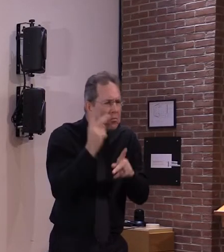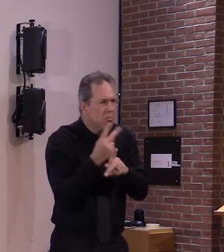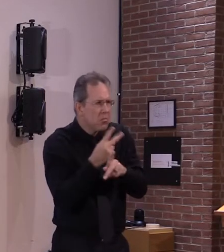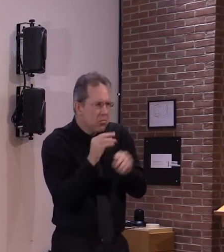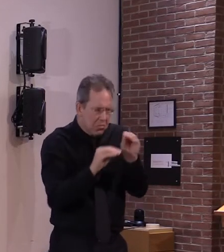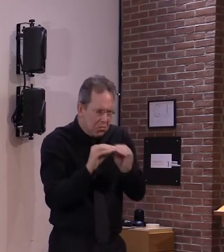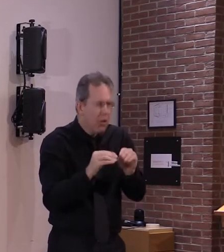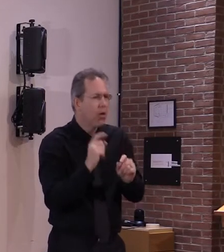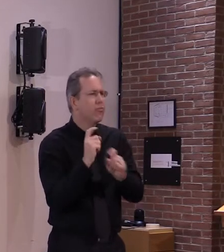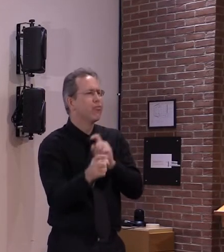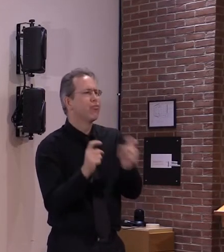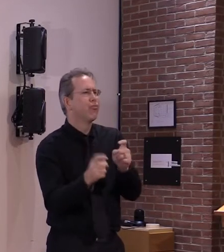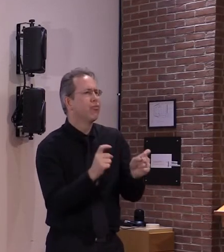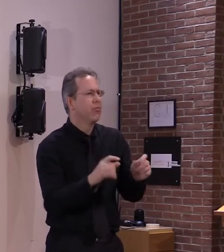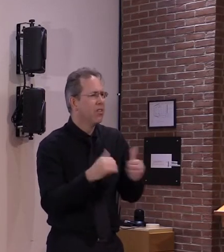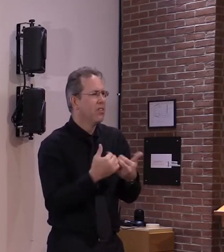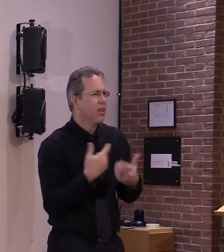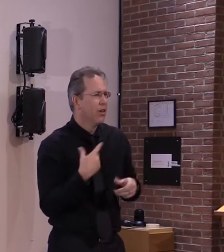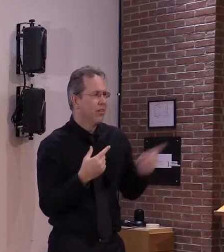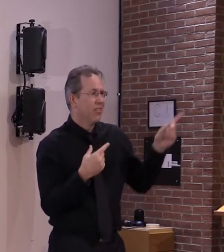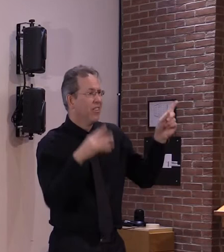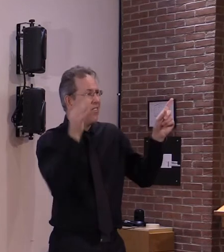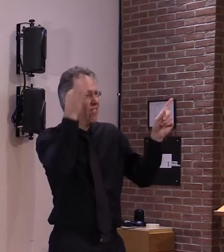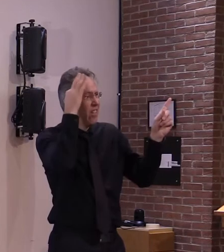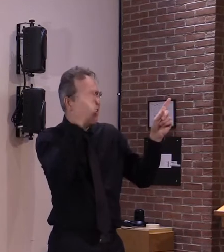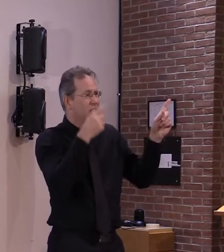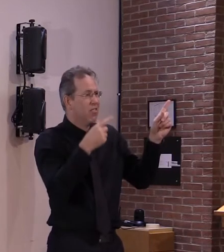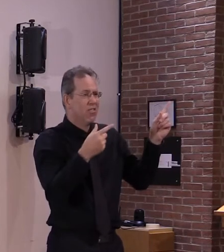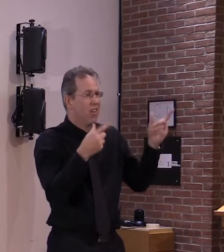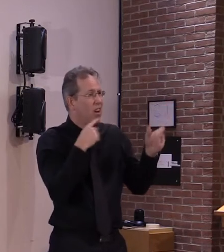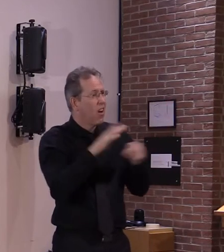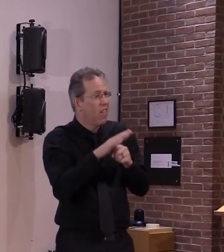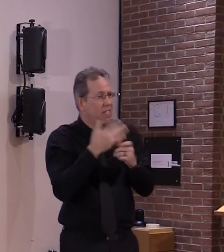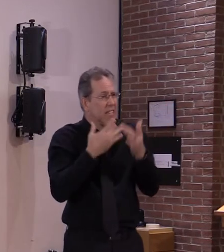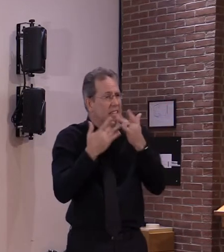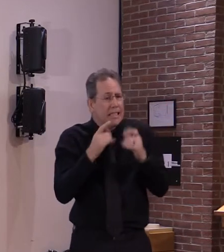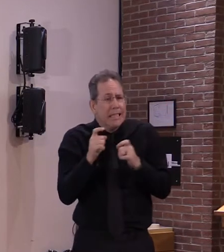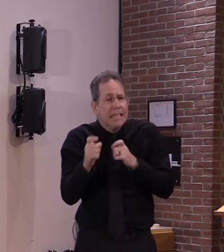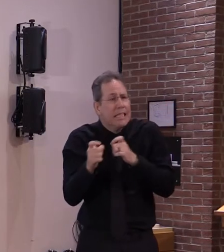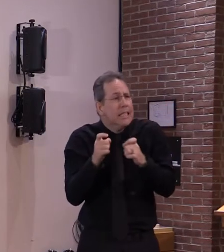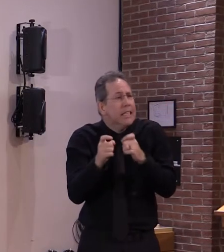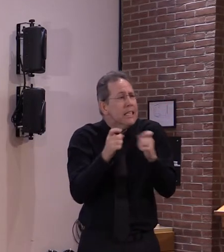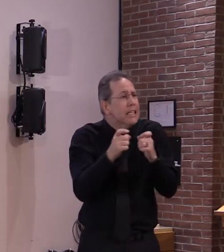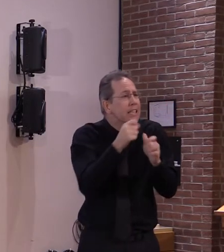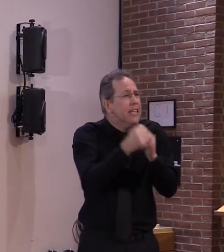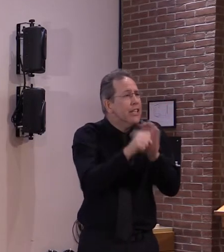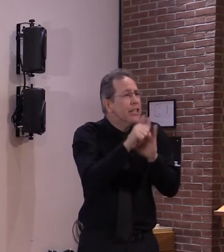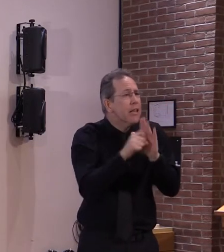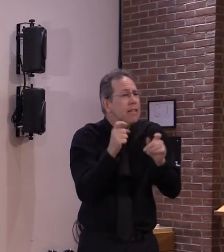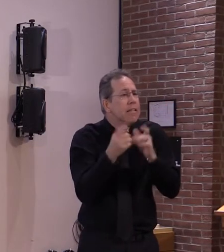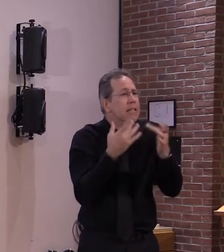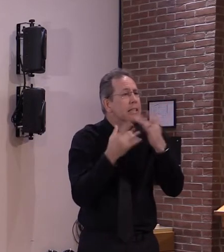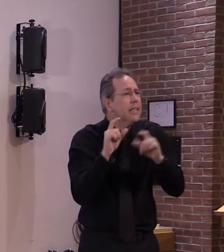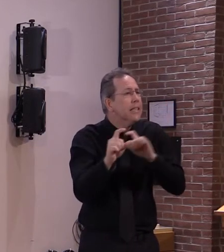a very precious commodity right now i will say that we still will be one of the very first states to be able to deliver this